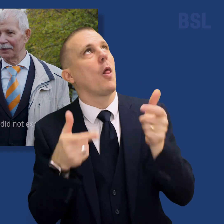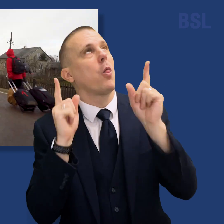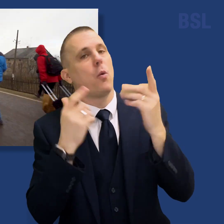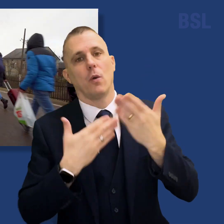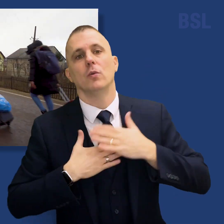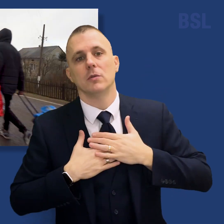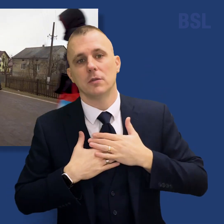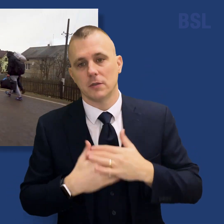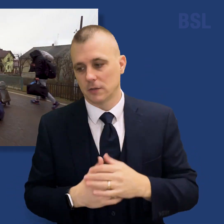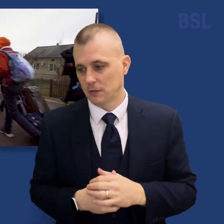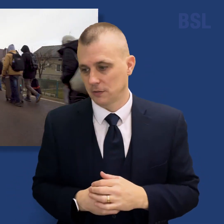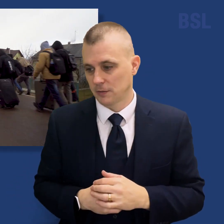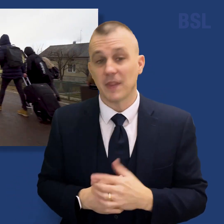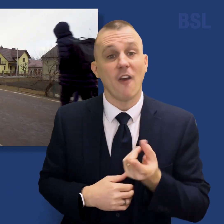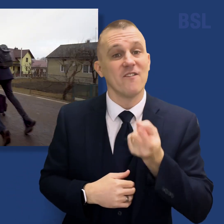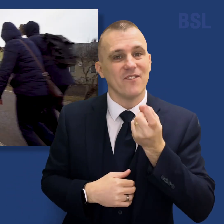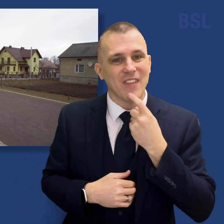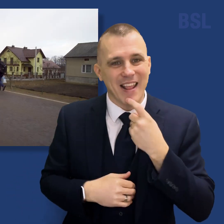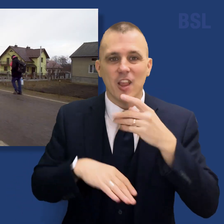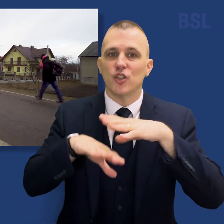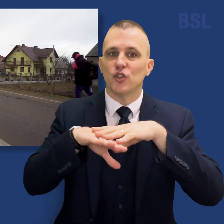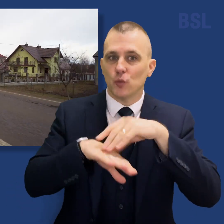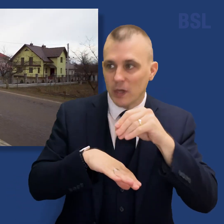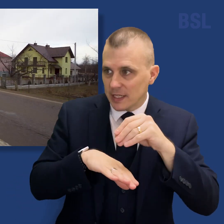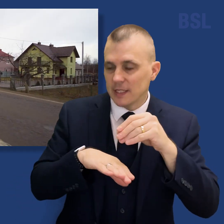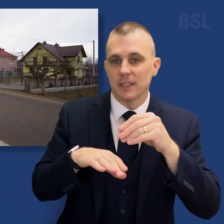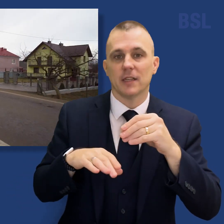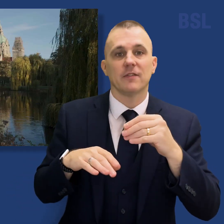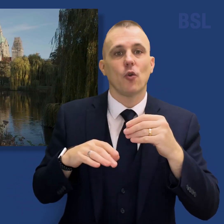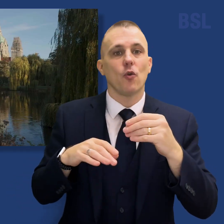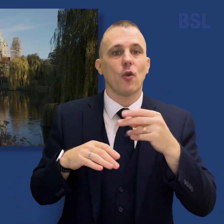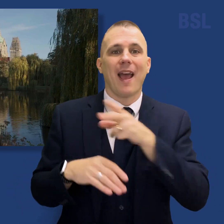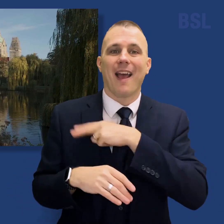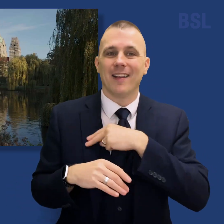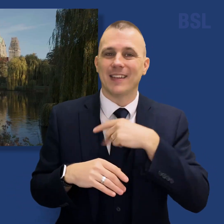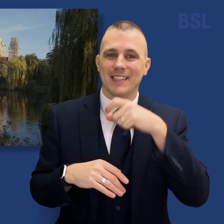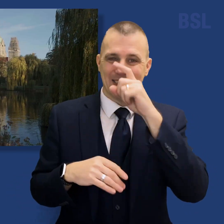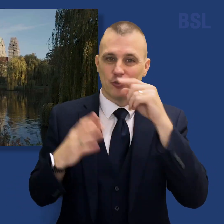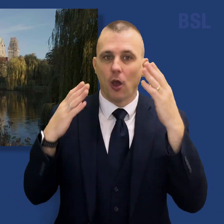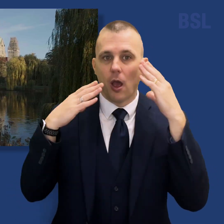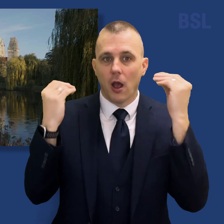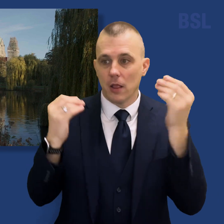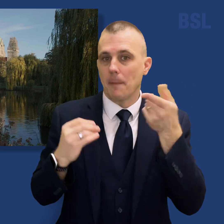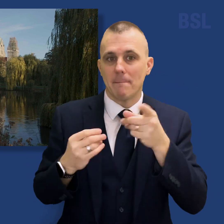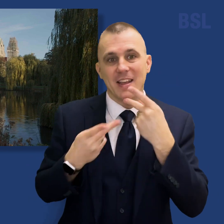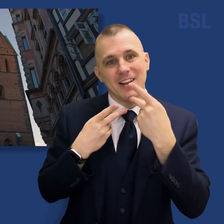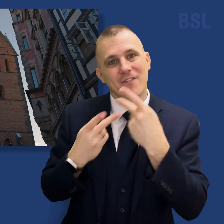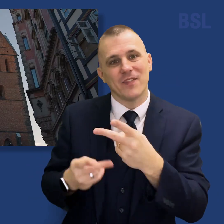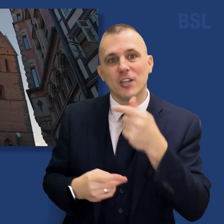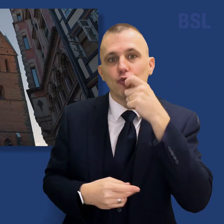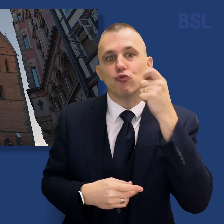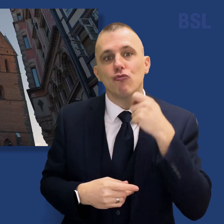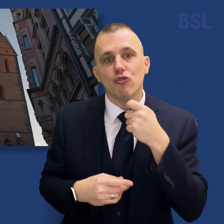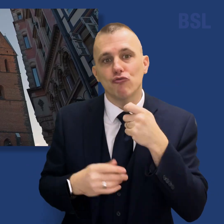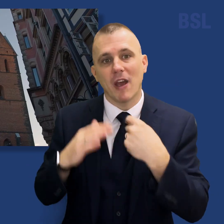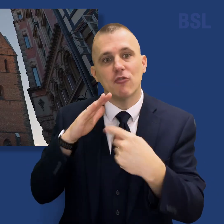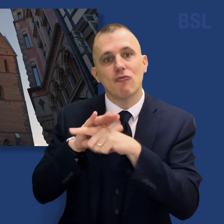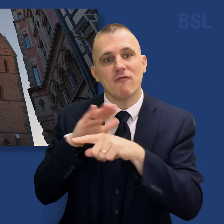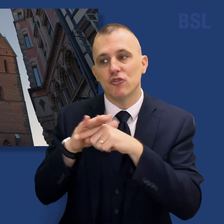Along with ministering in Finland and Sweden, Elder and Sister Holland were able to visit a small group of Ukrainian refugees, in